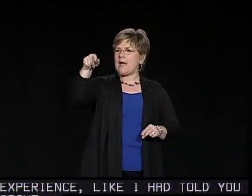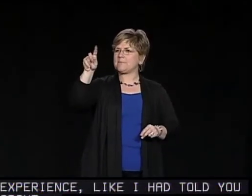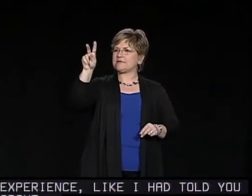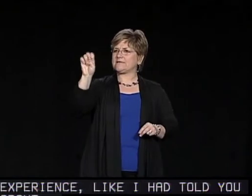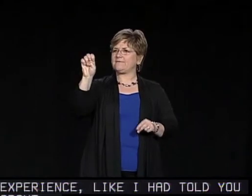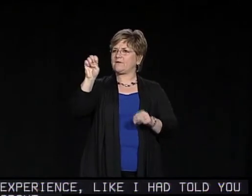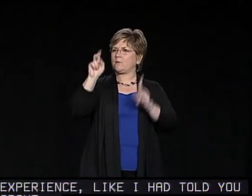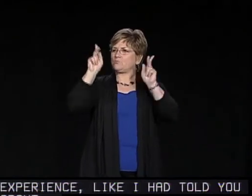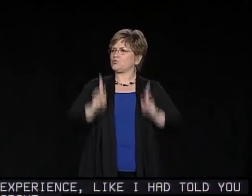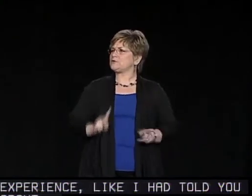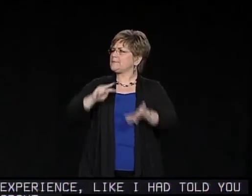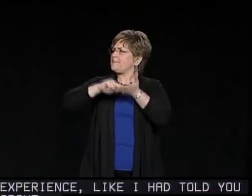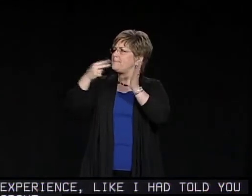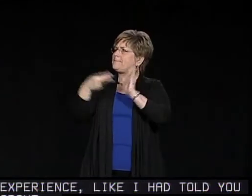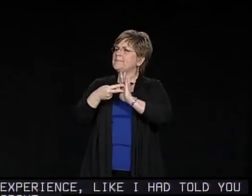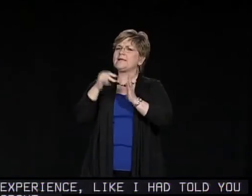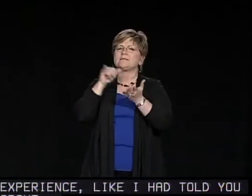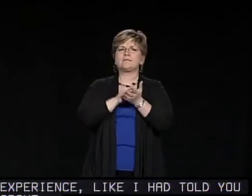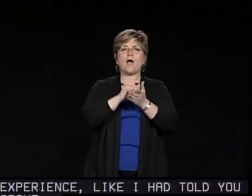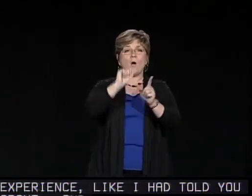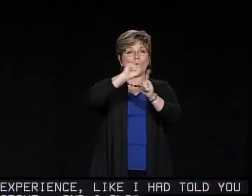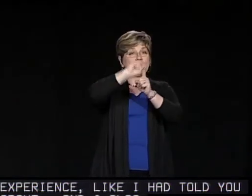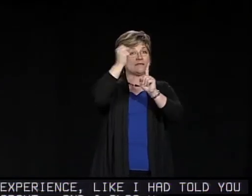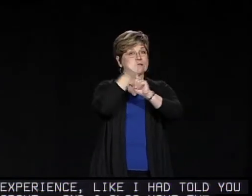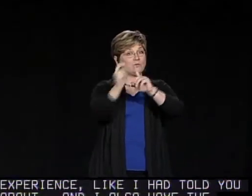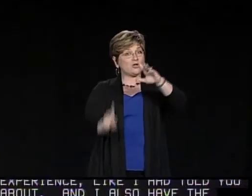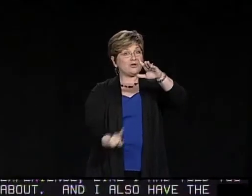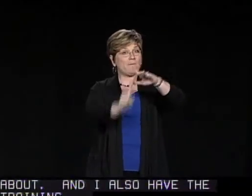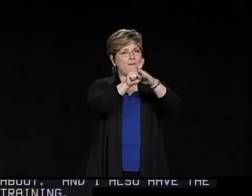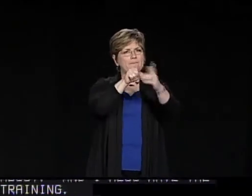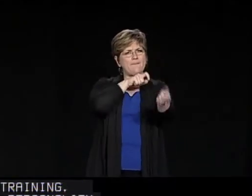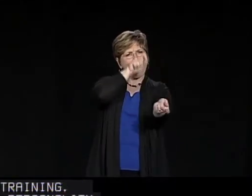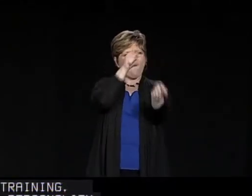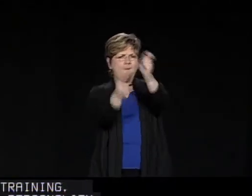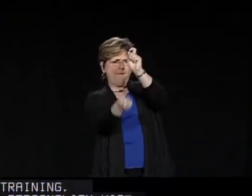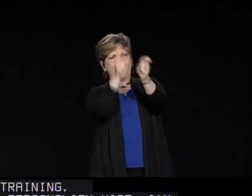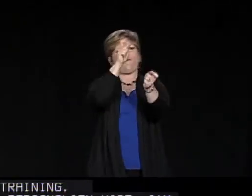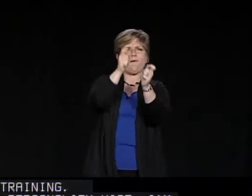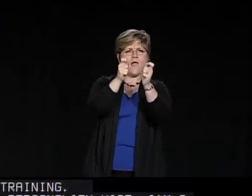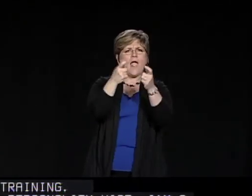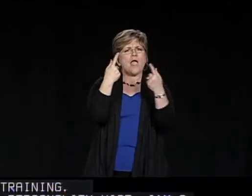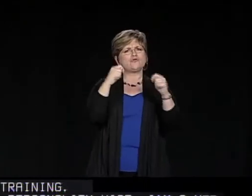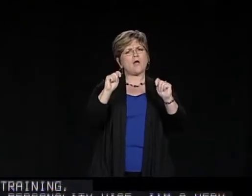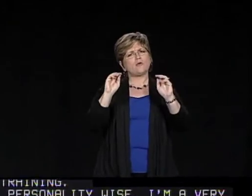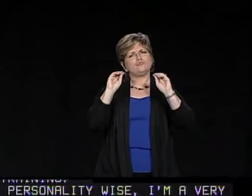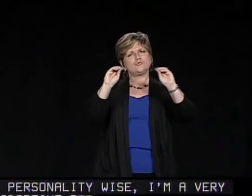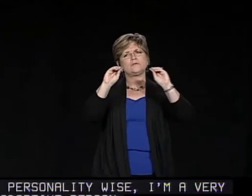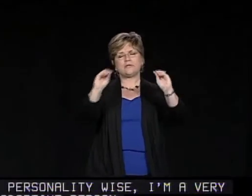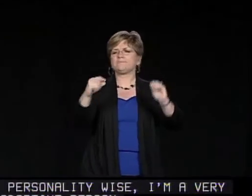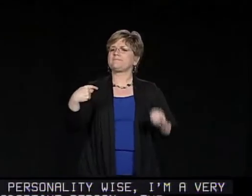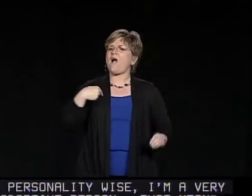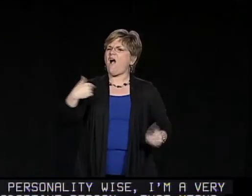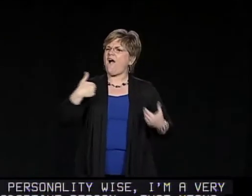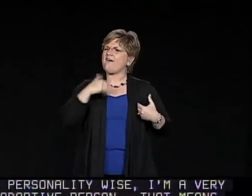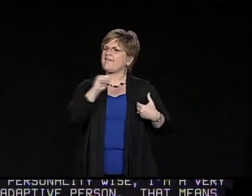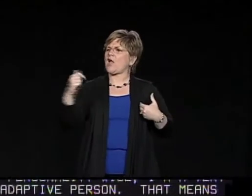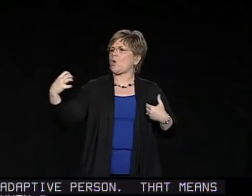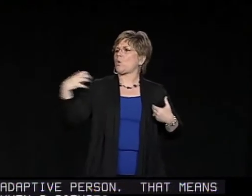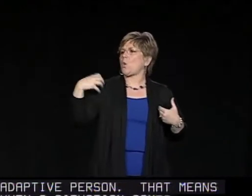Personality-wise, I'm a very adaptive person. That means when a situation comes up, I can